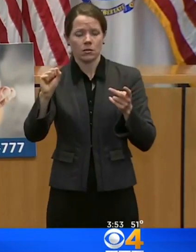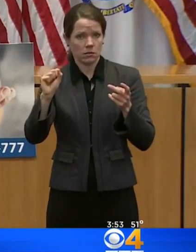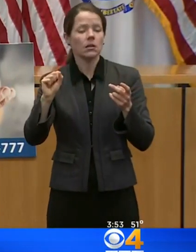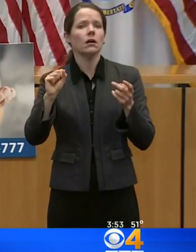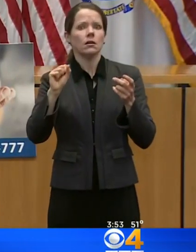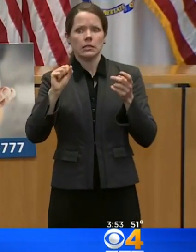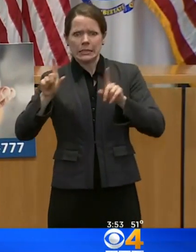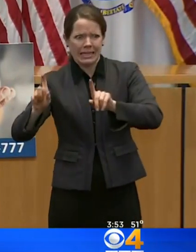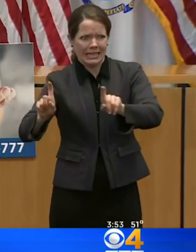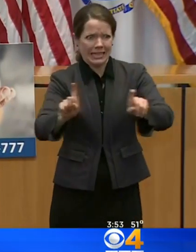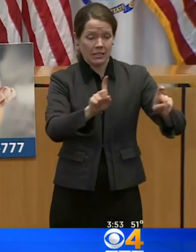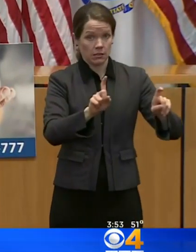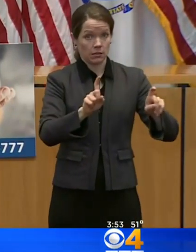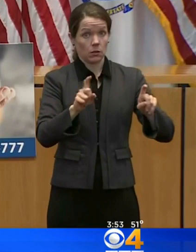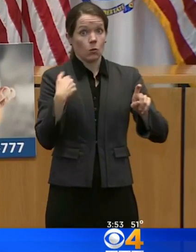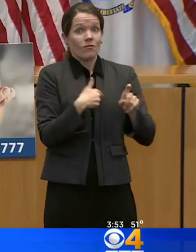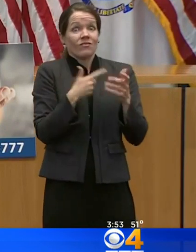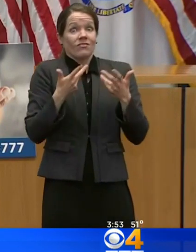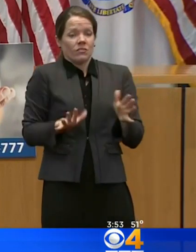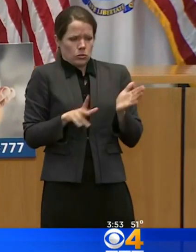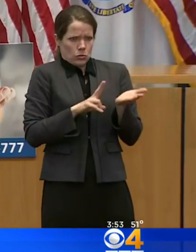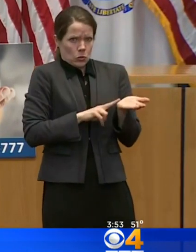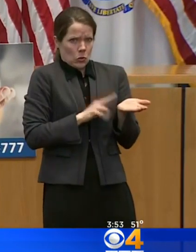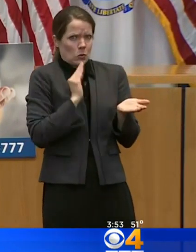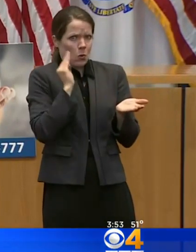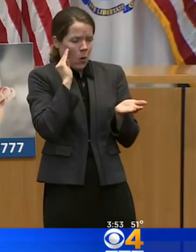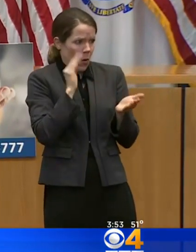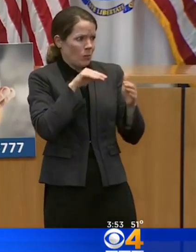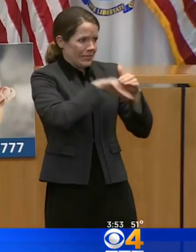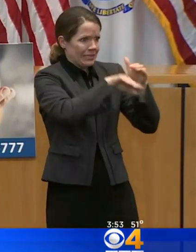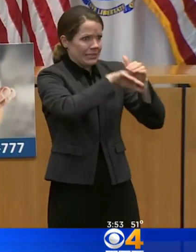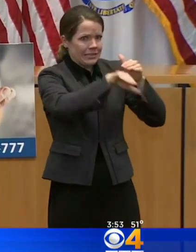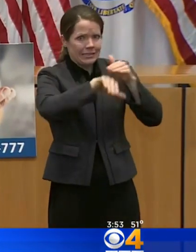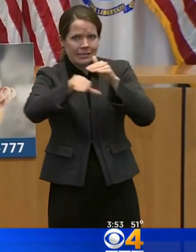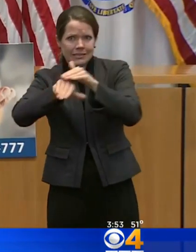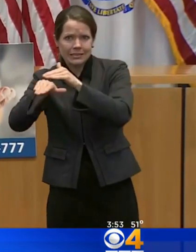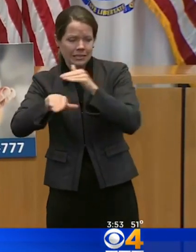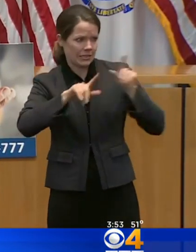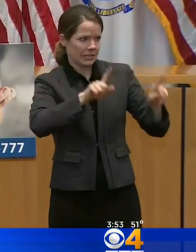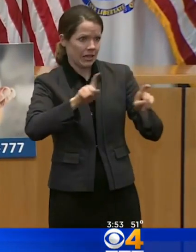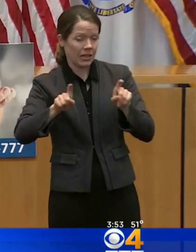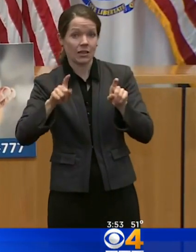significant outbreaks have been and they are medically in their medically based facilities.